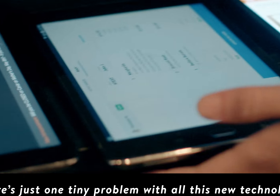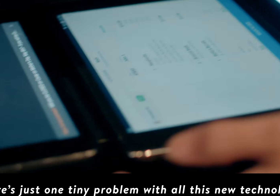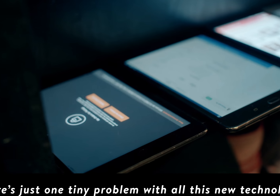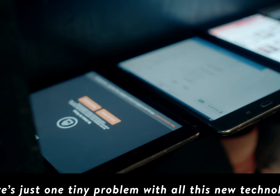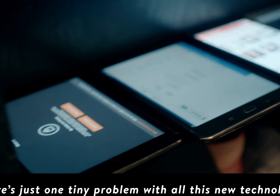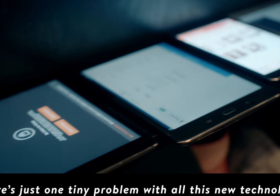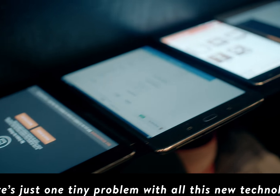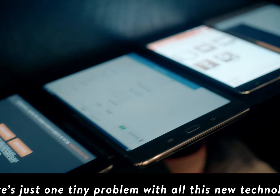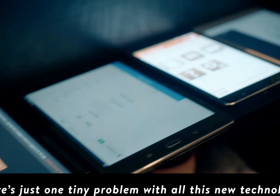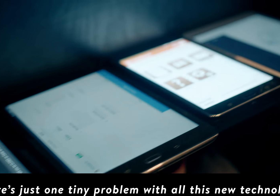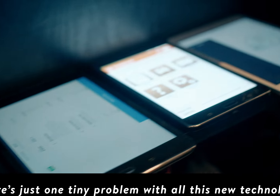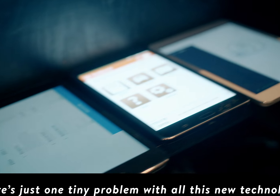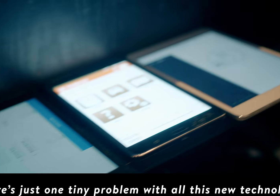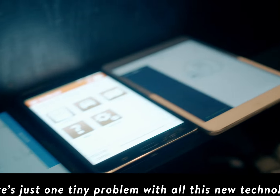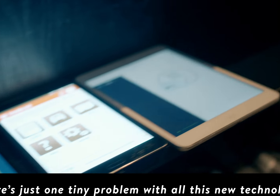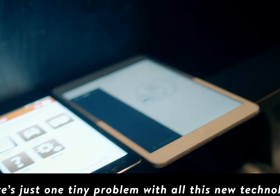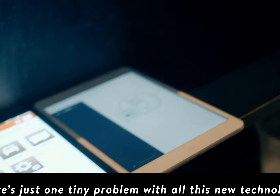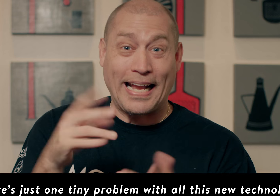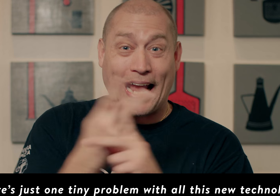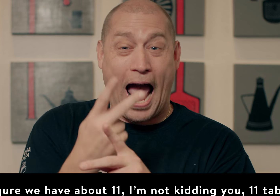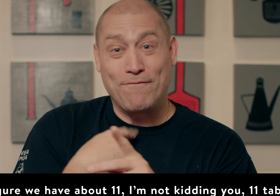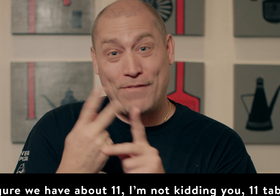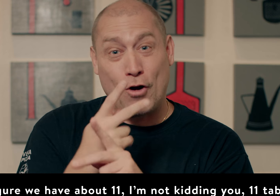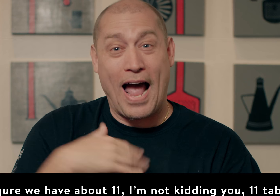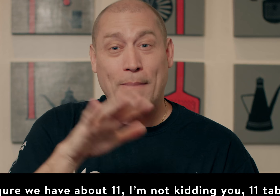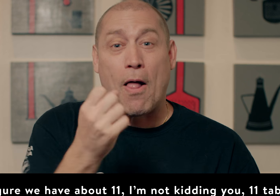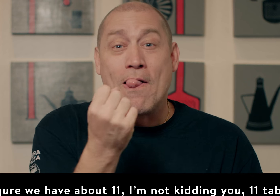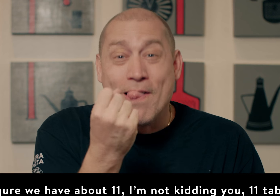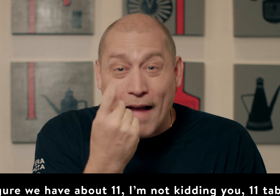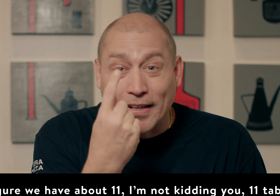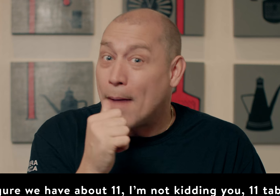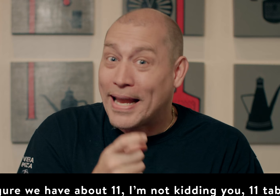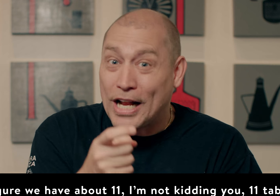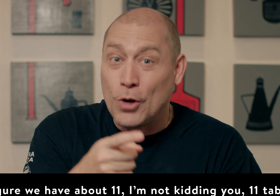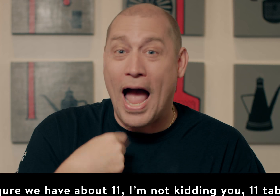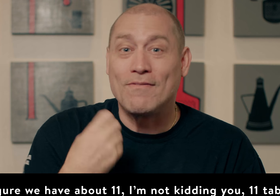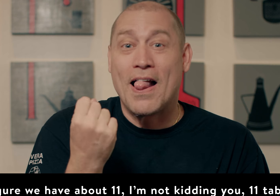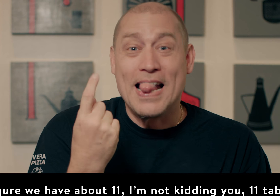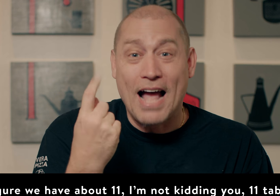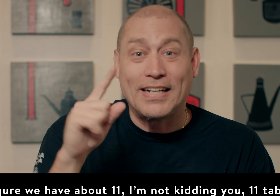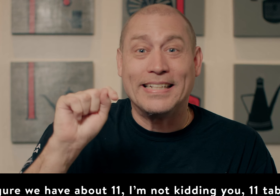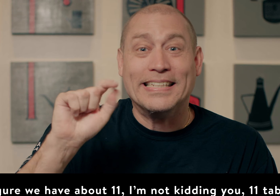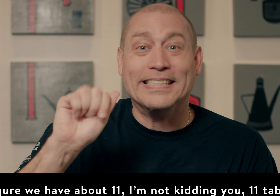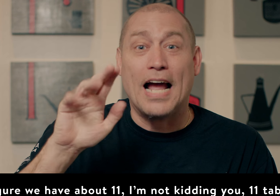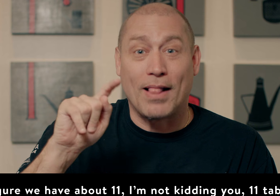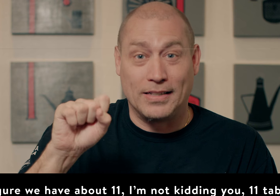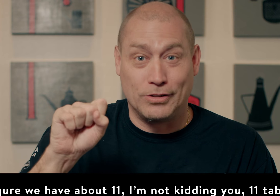tiny problem with all this new technology. I figure we have about 11, I'm not kidding you, 11 tablets